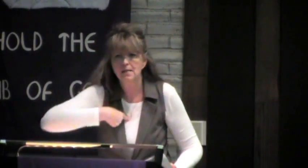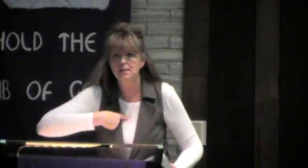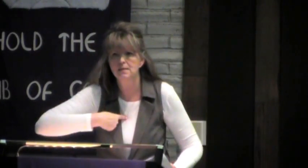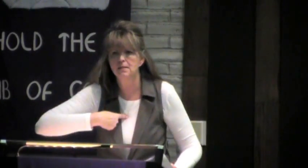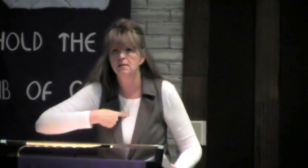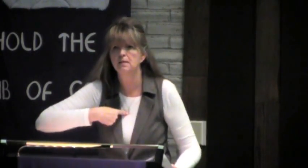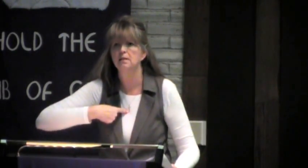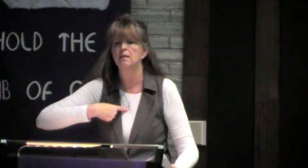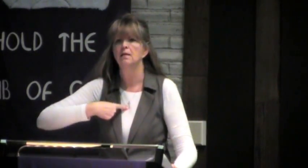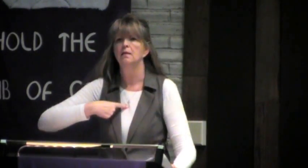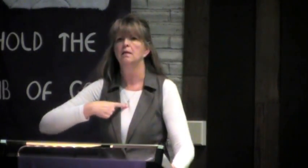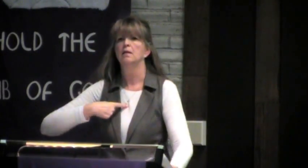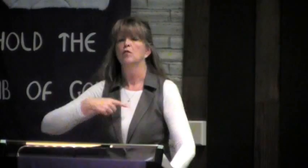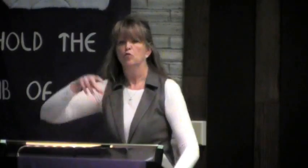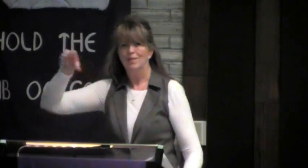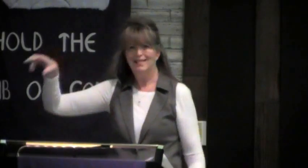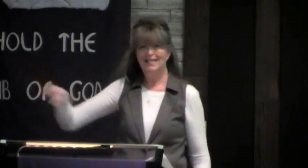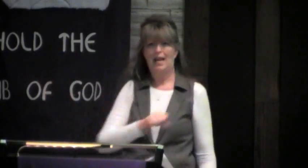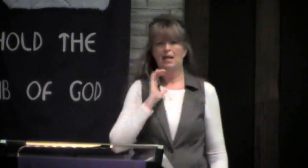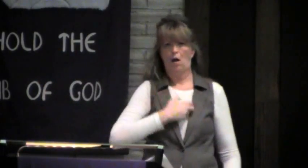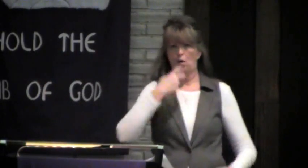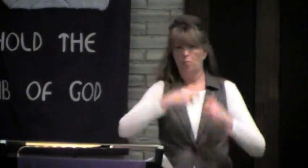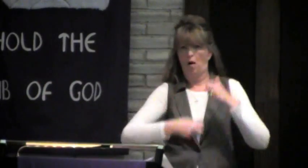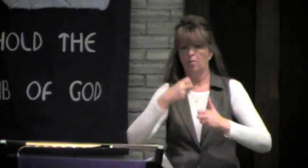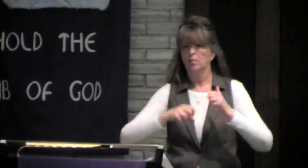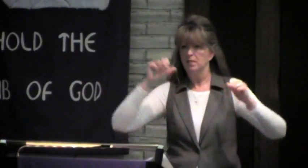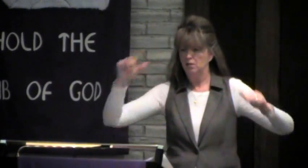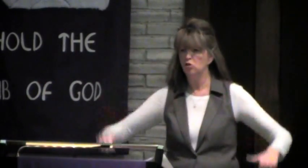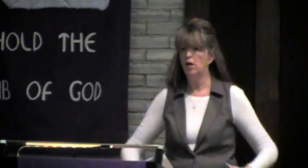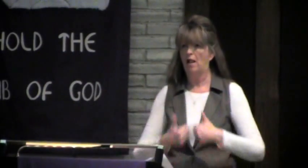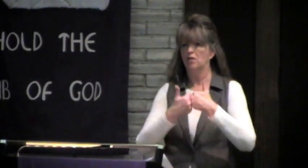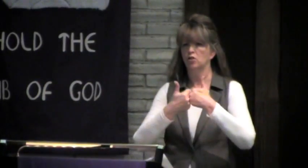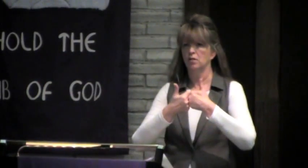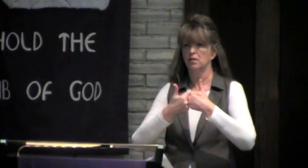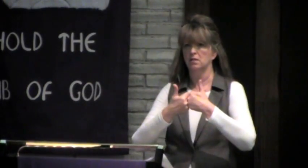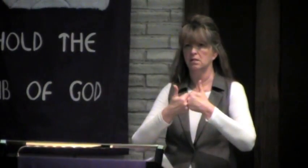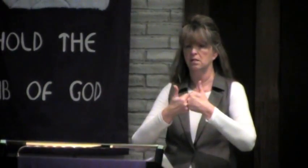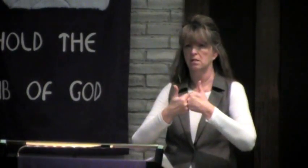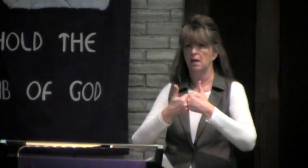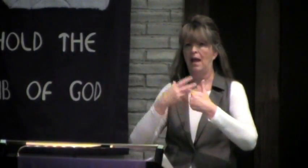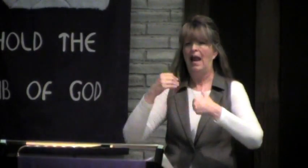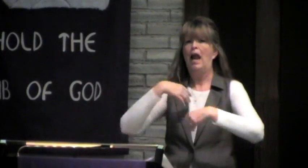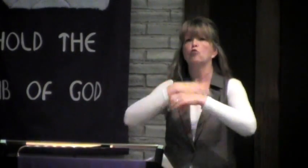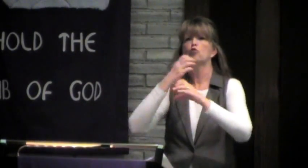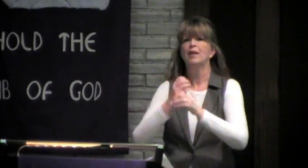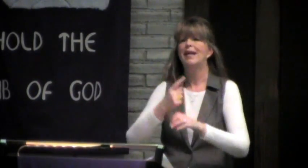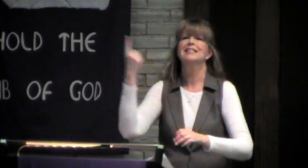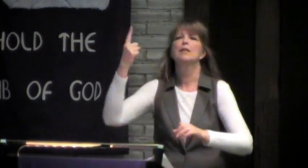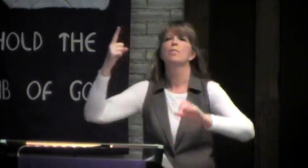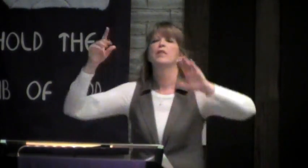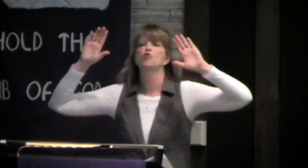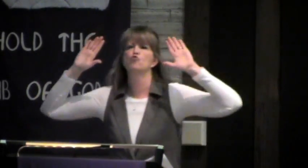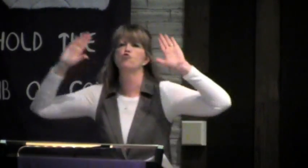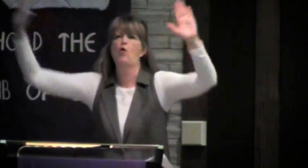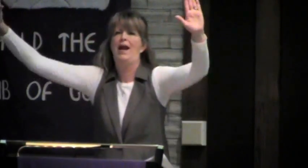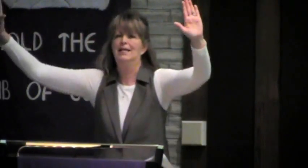God wants all of us to take our problems, to take our challenges, and create